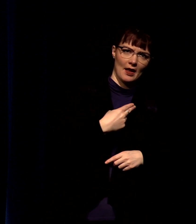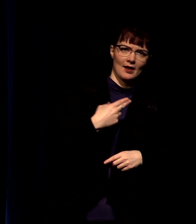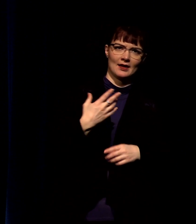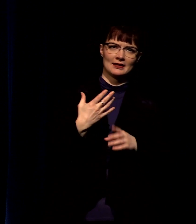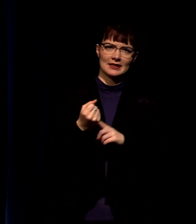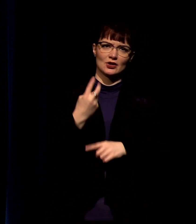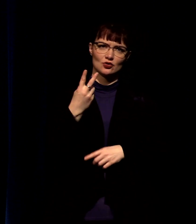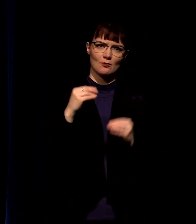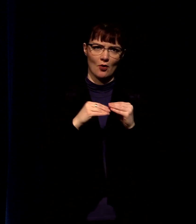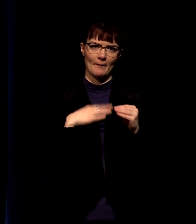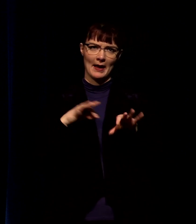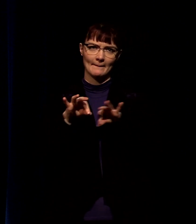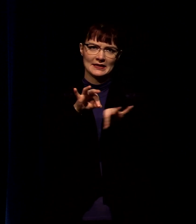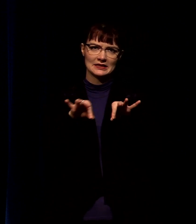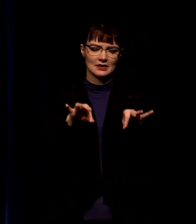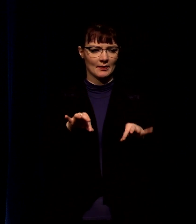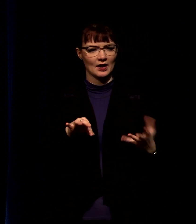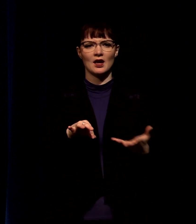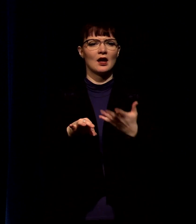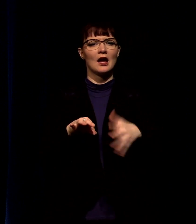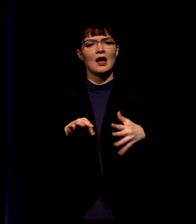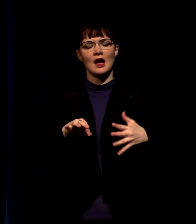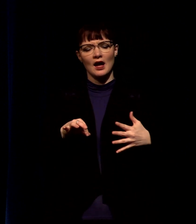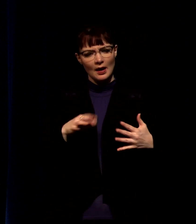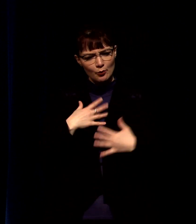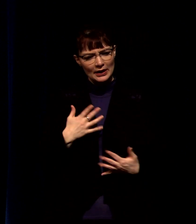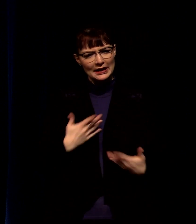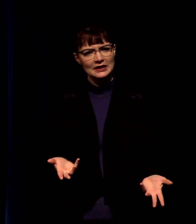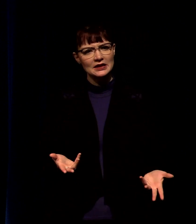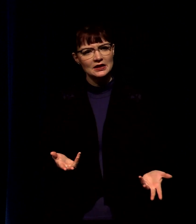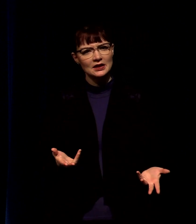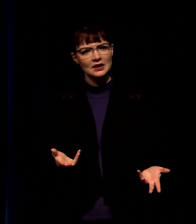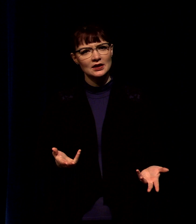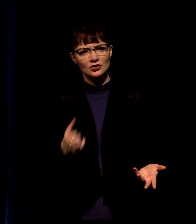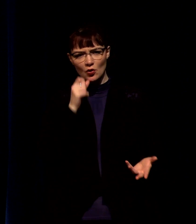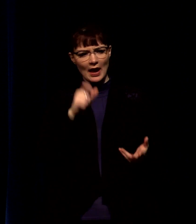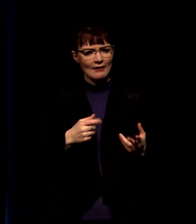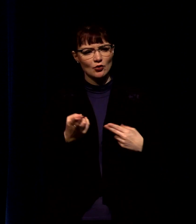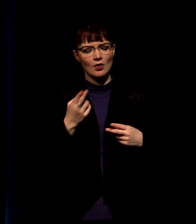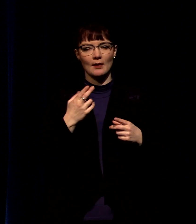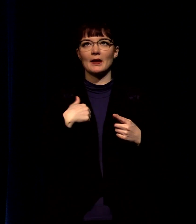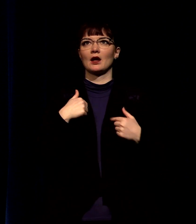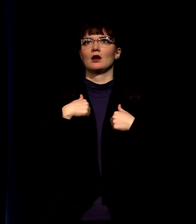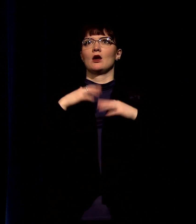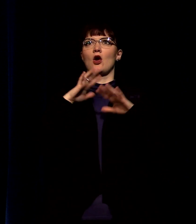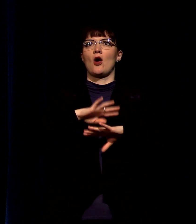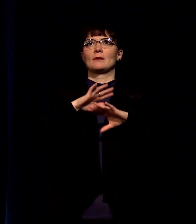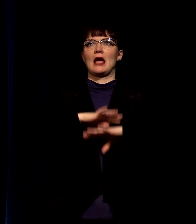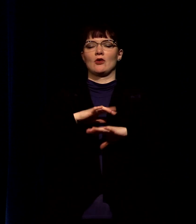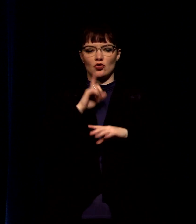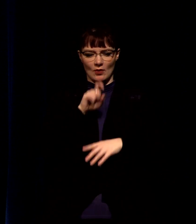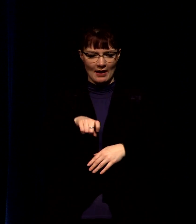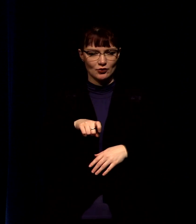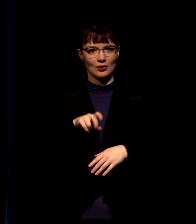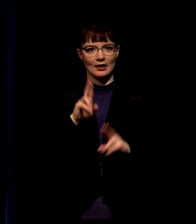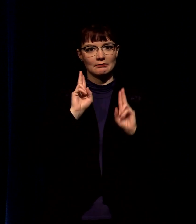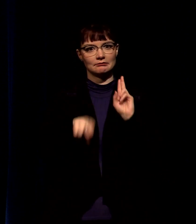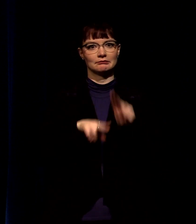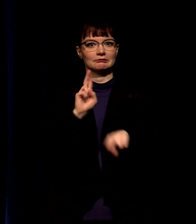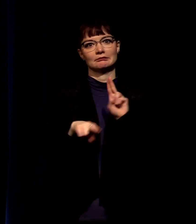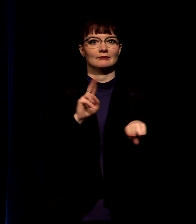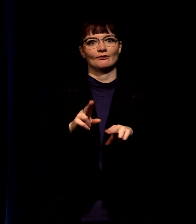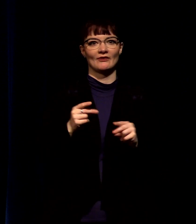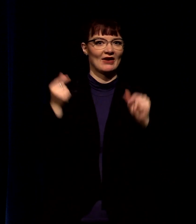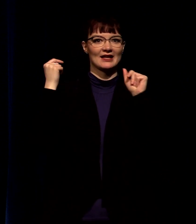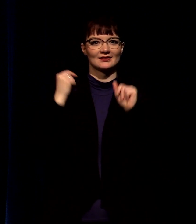others and i'm just like dude take a breath like just relax you don't have to react you're never going to be good the other thing